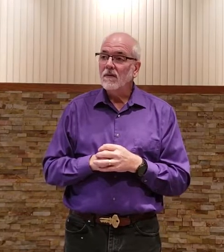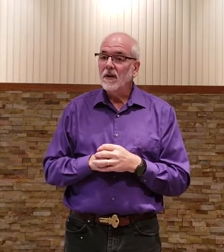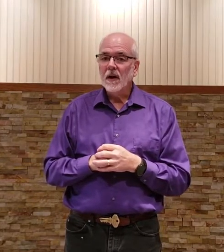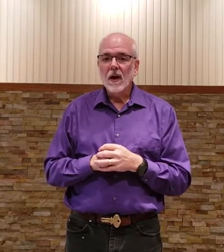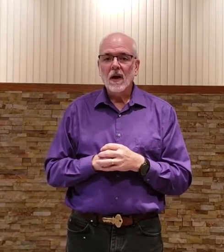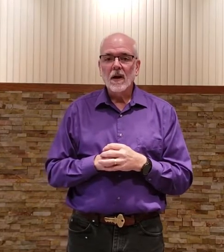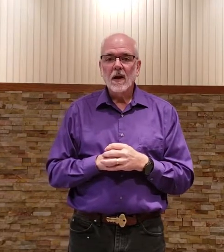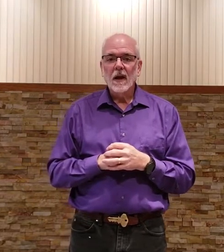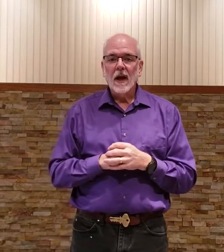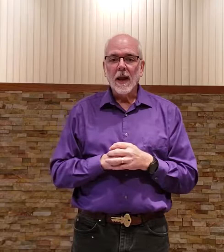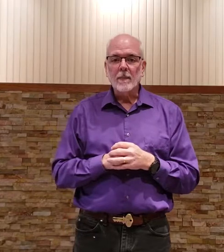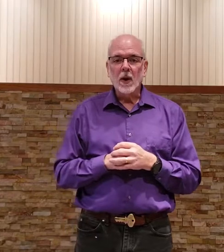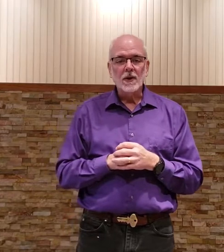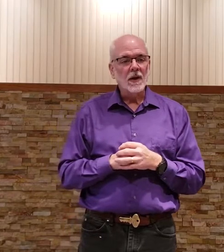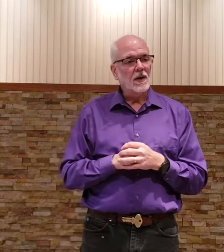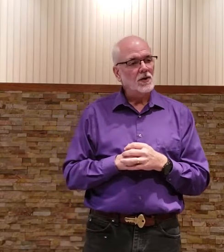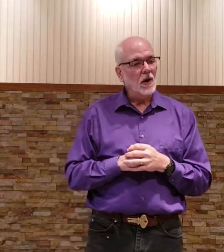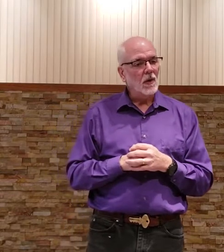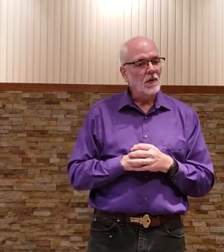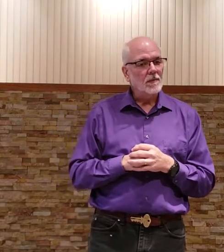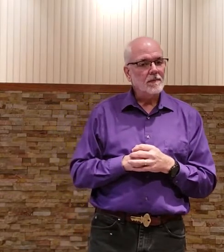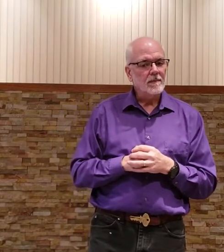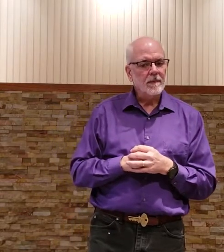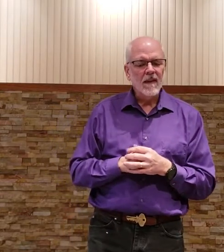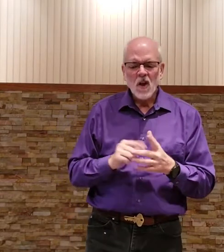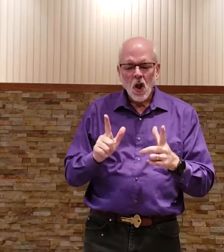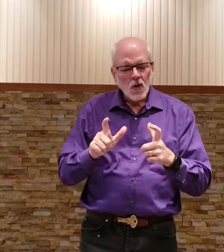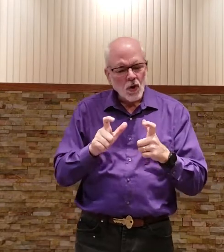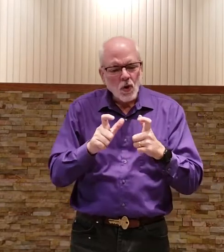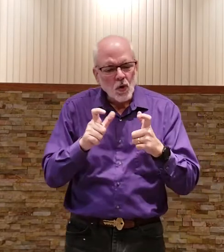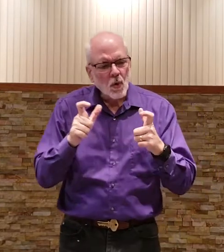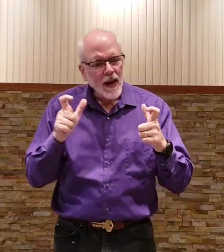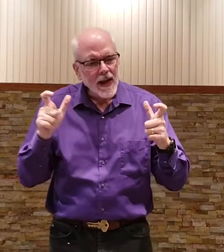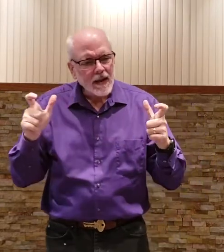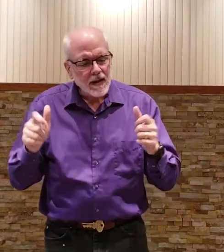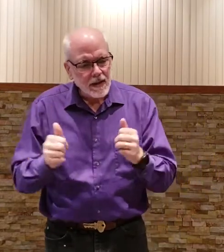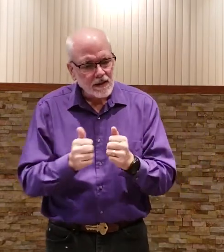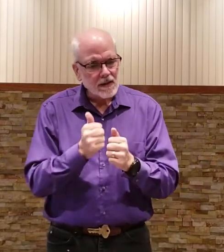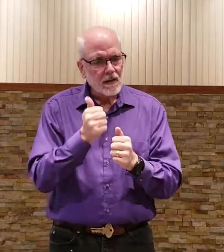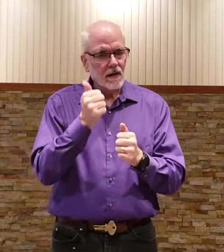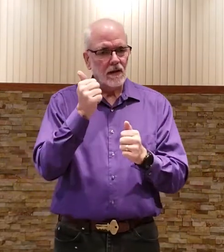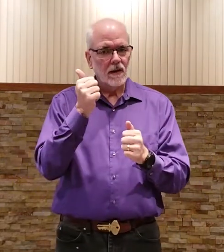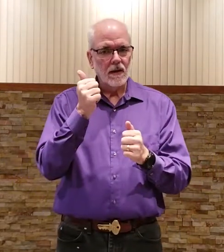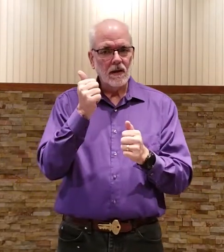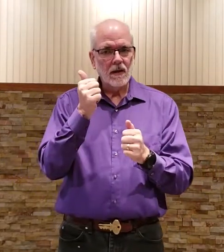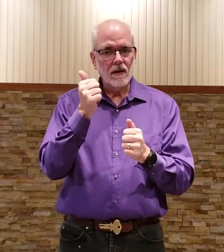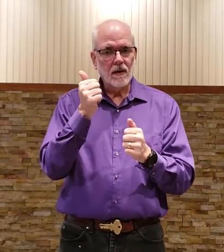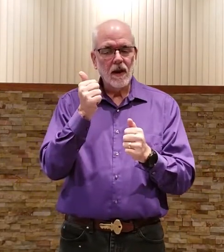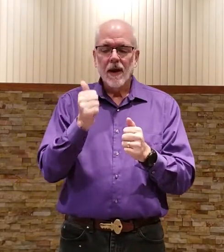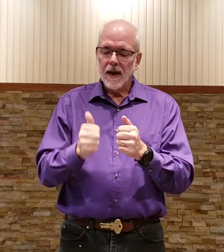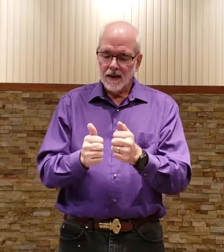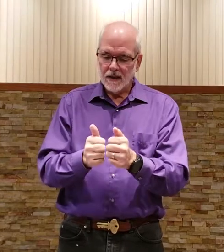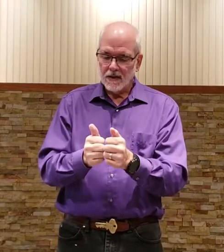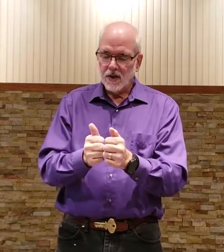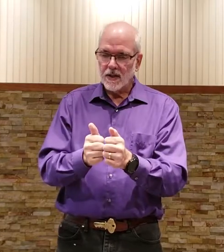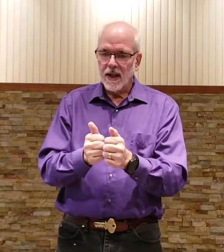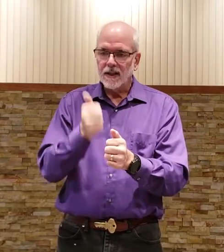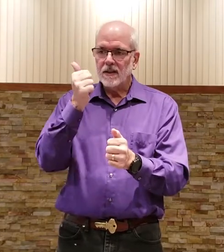a person can show the greatest and this is just this